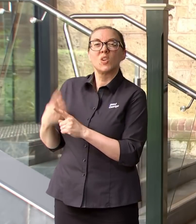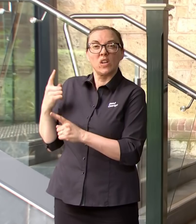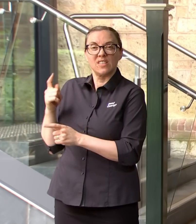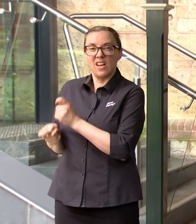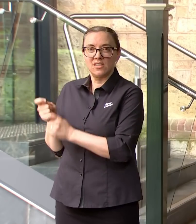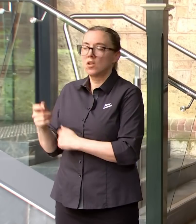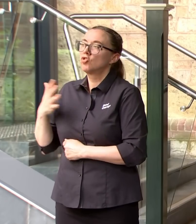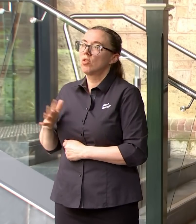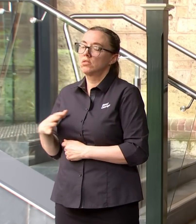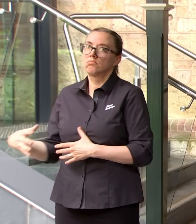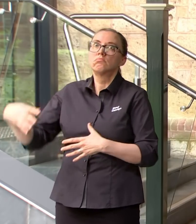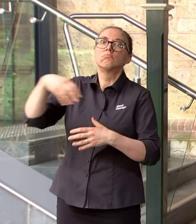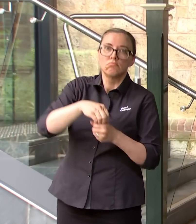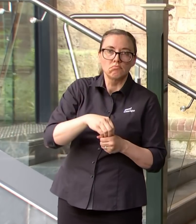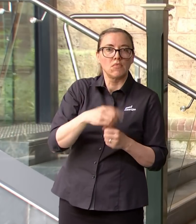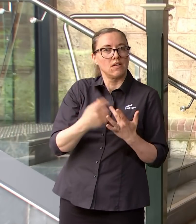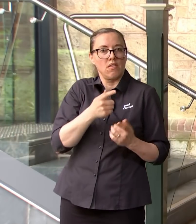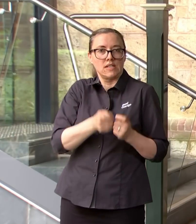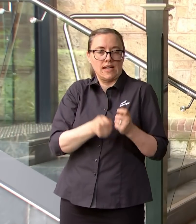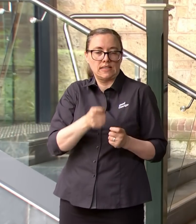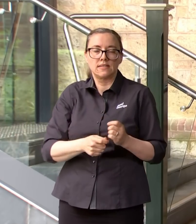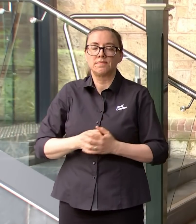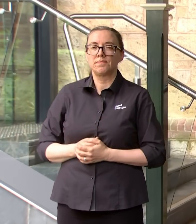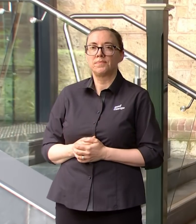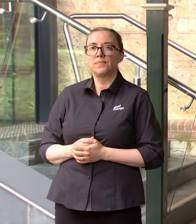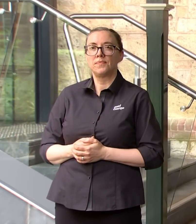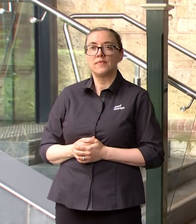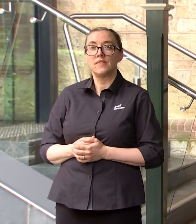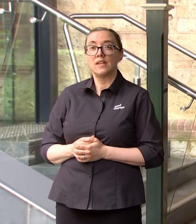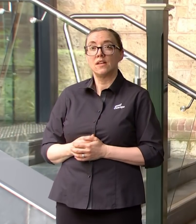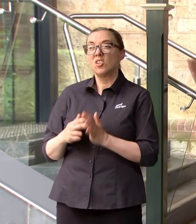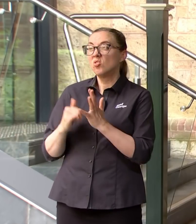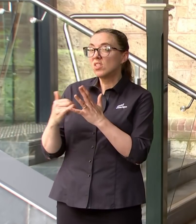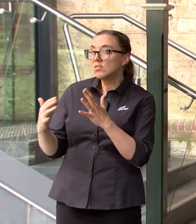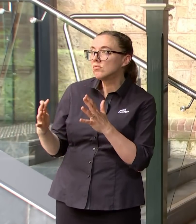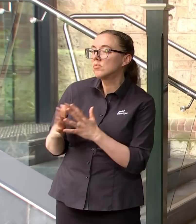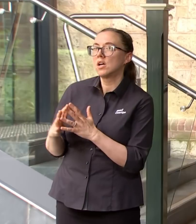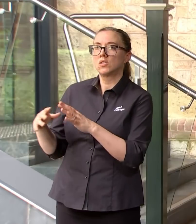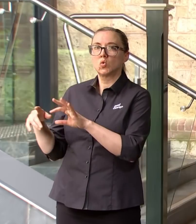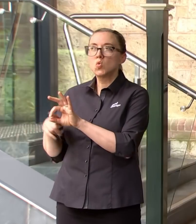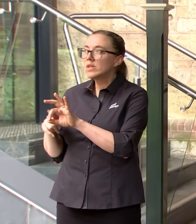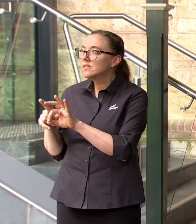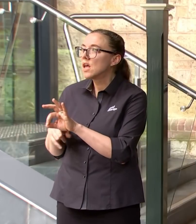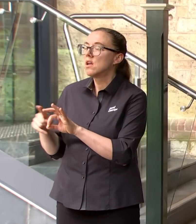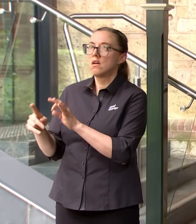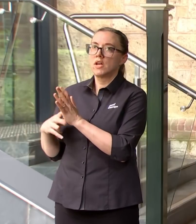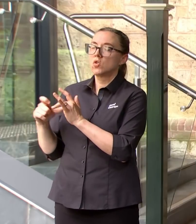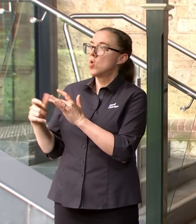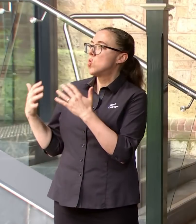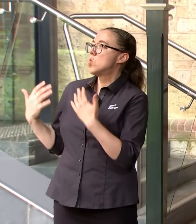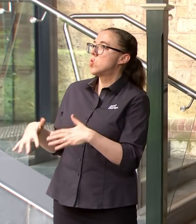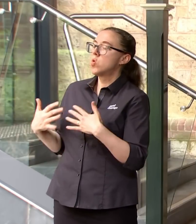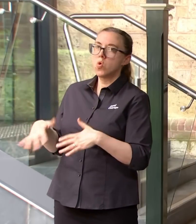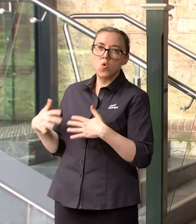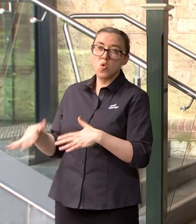on the eastern side where they have well they've gone well above their testing capacity. I know there have